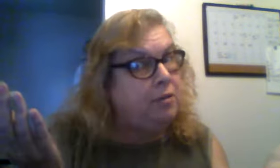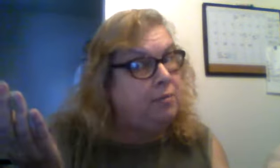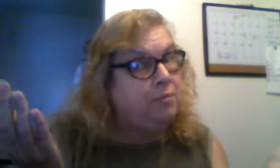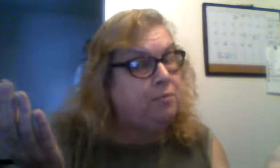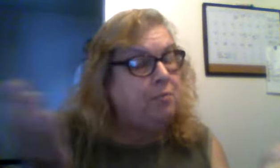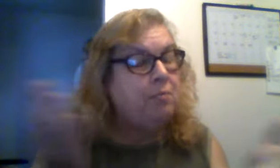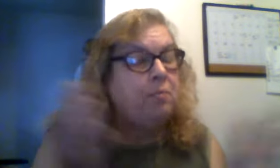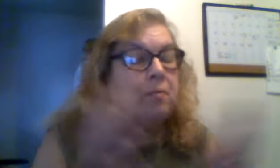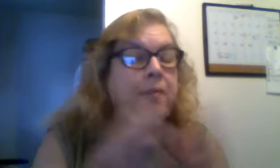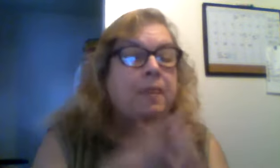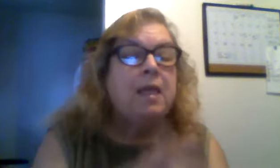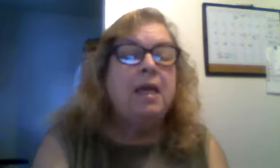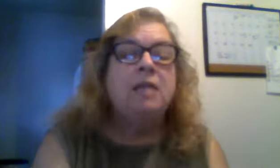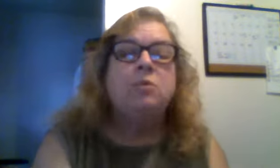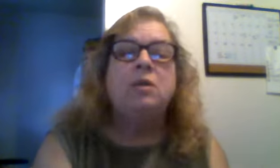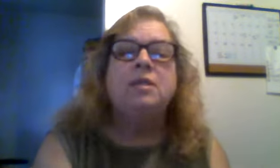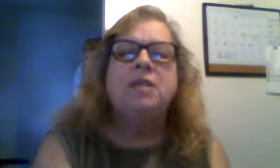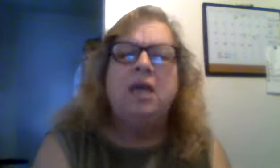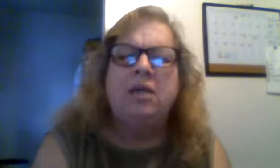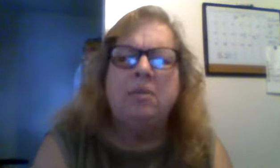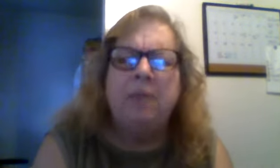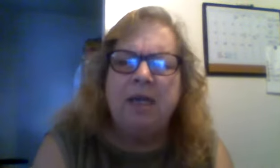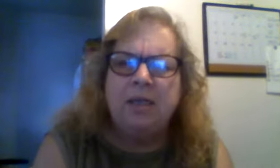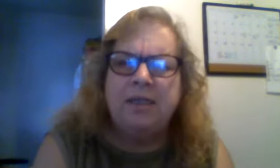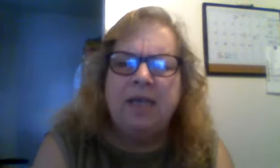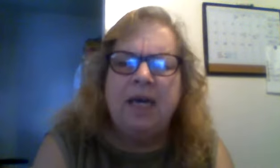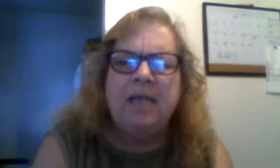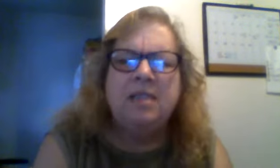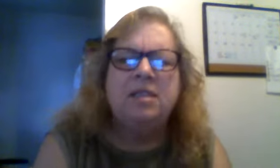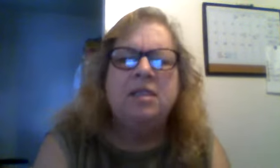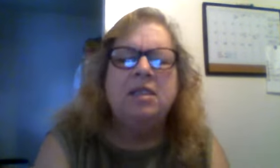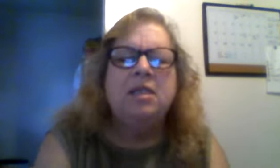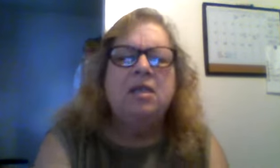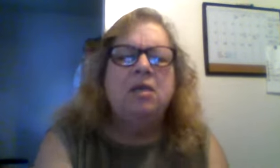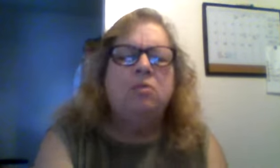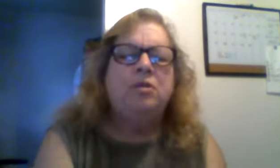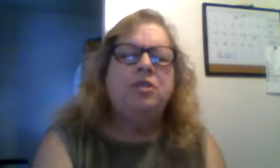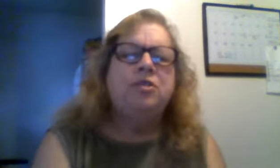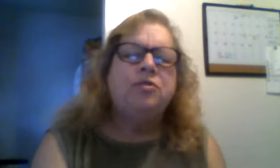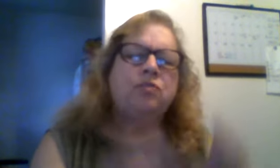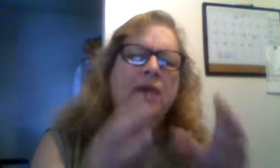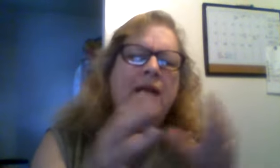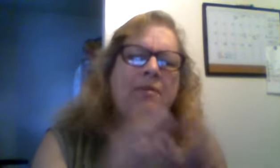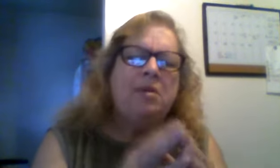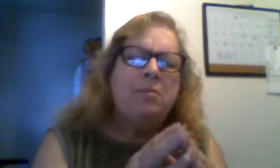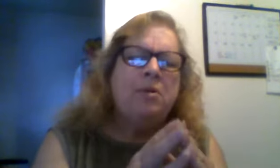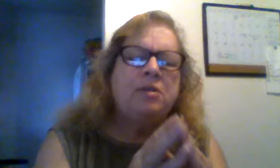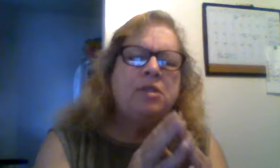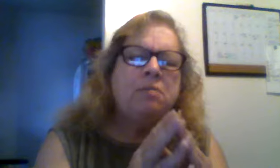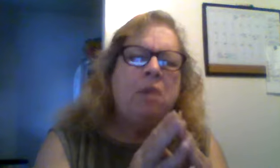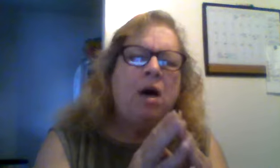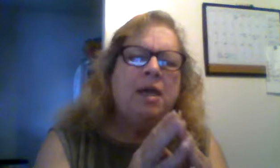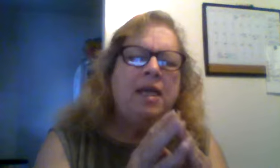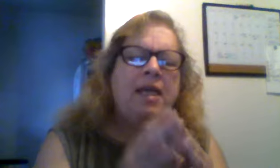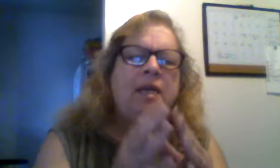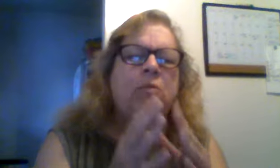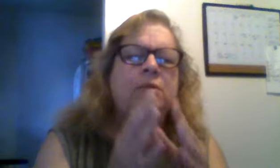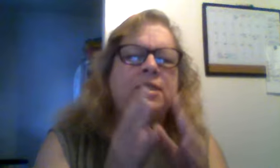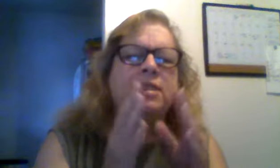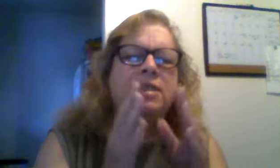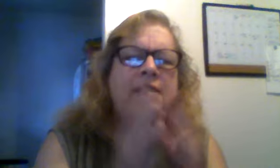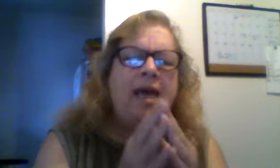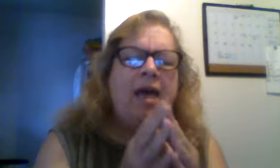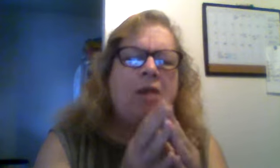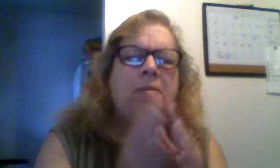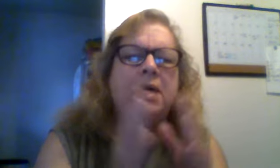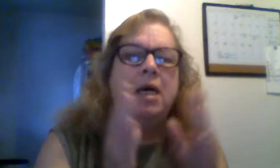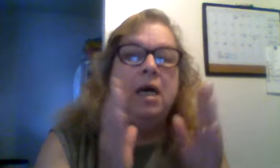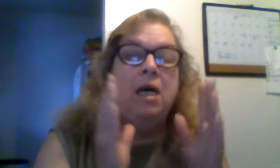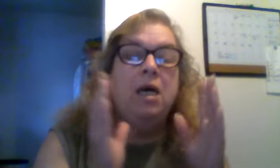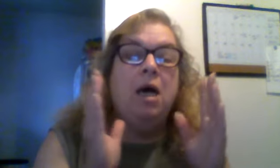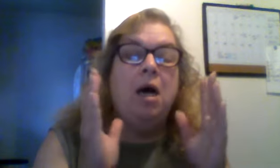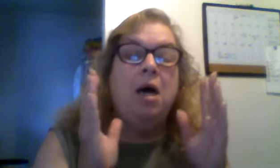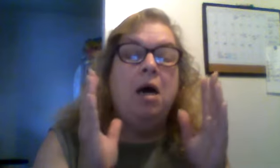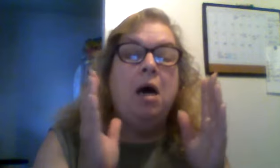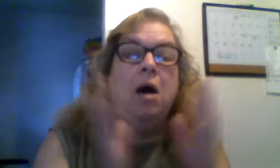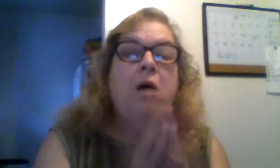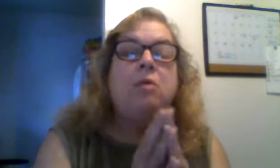as well as other parasites were just thriving a person's body and it was zap all